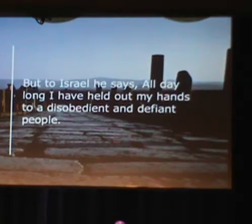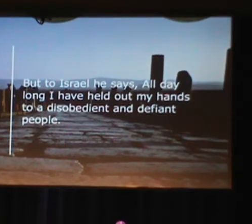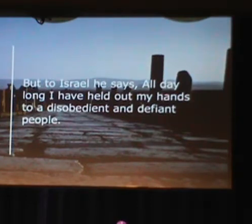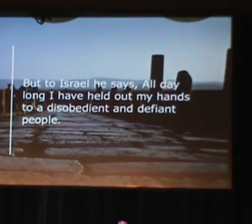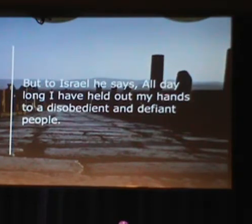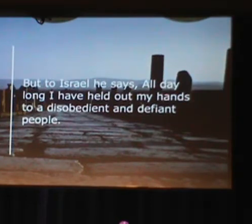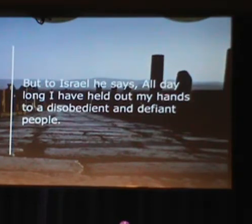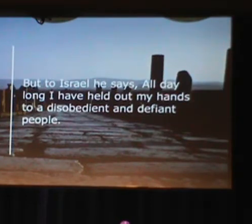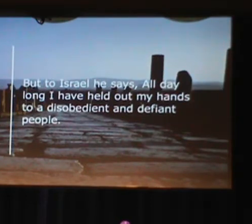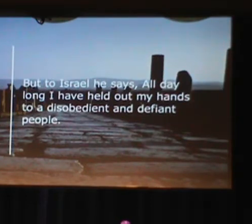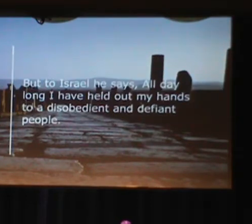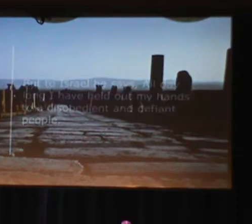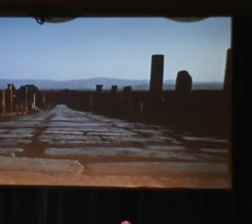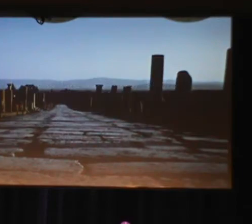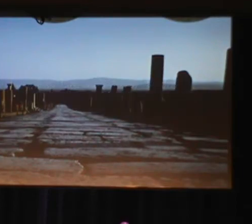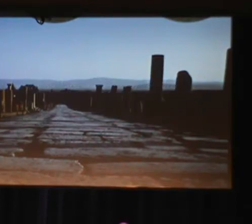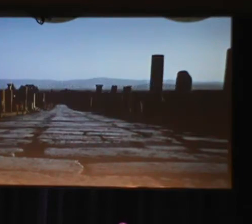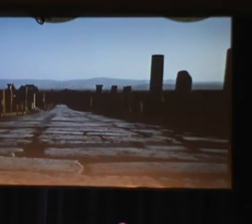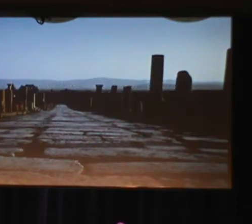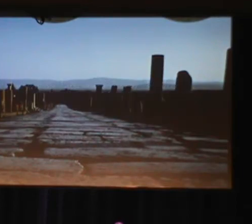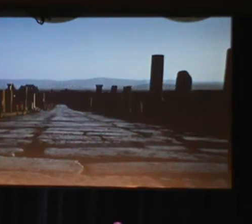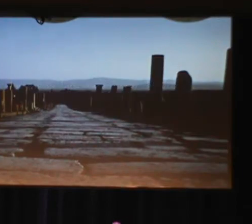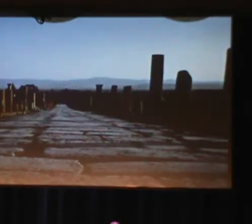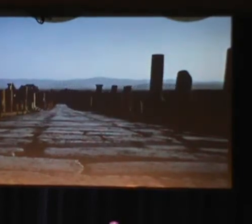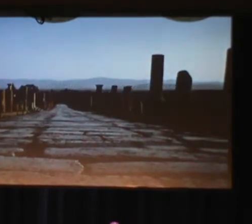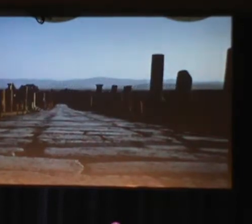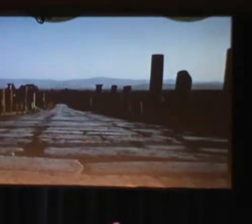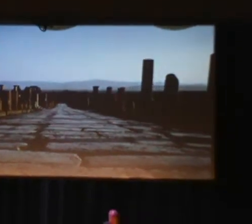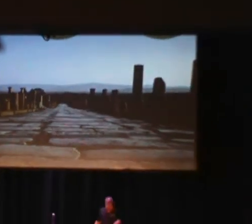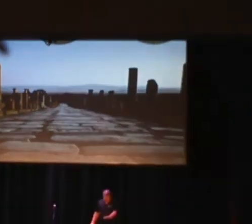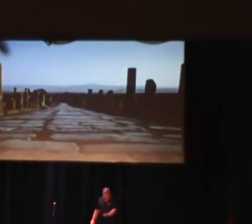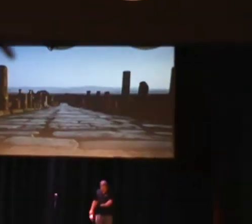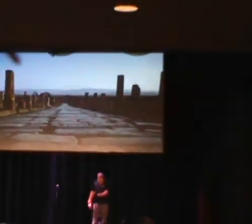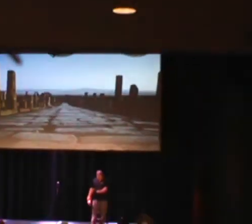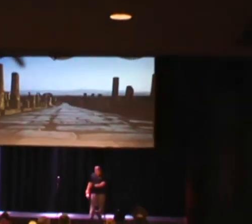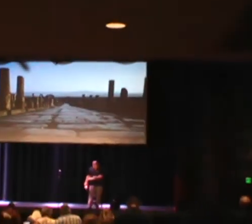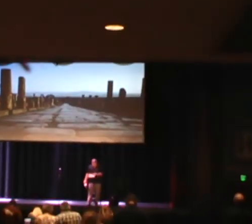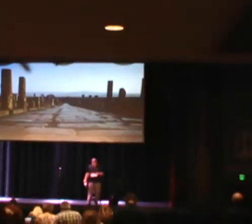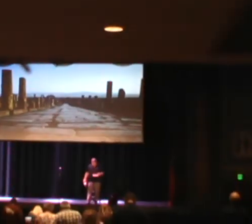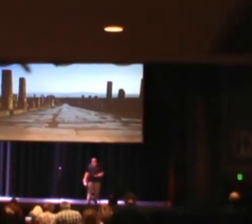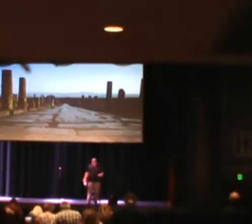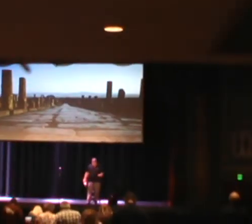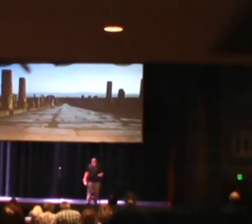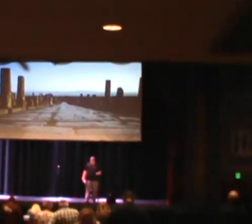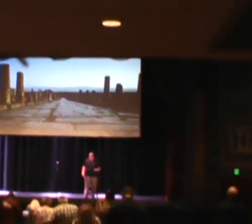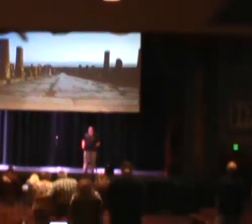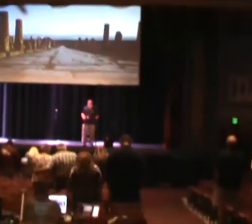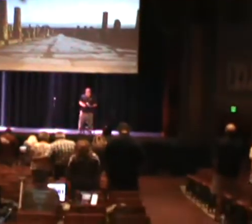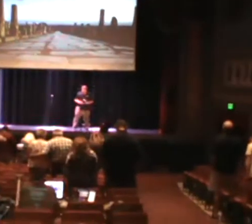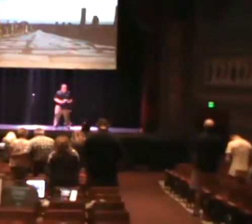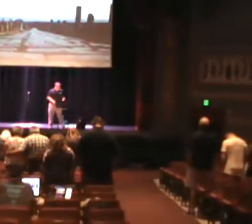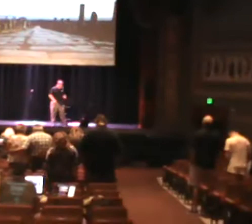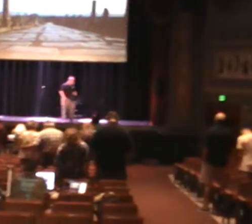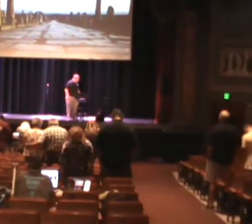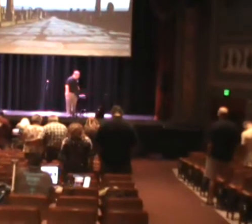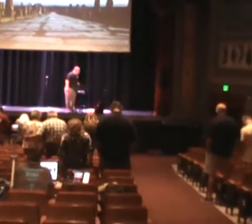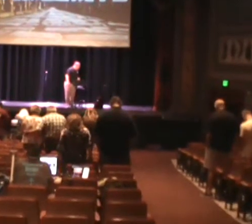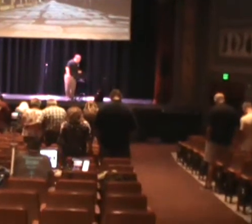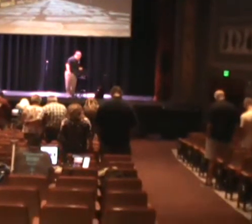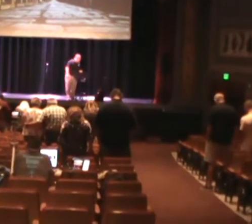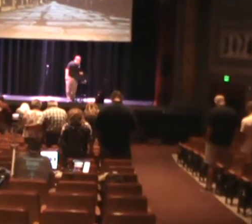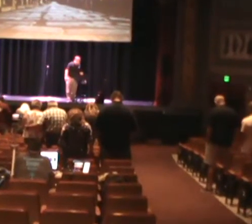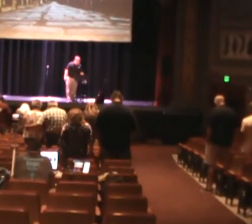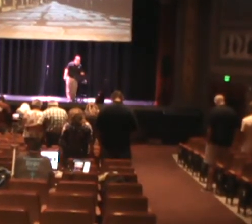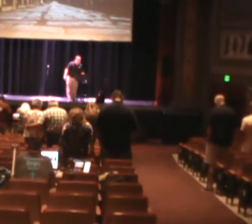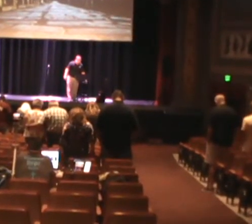and defiant people. Let us pray. Dear Heavenly Father, I thank you and I praise you for your word. I thank you for the blessing of being able to be here